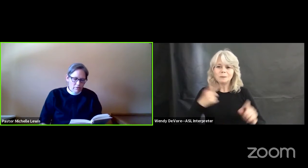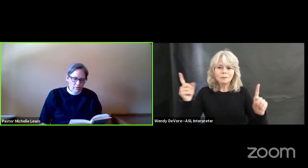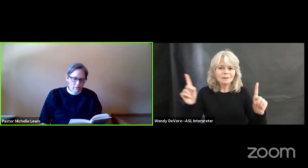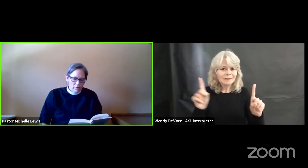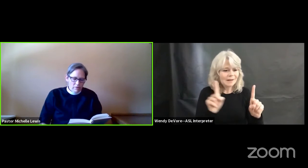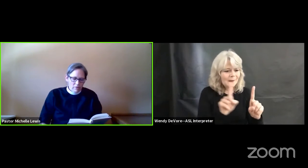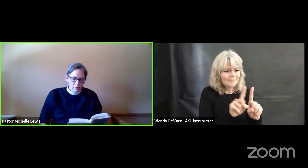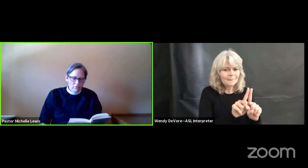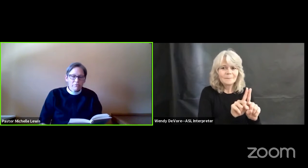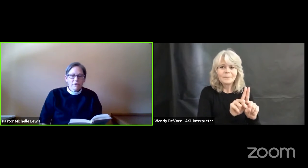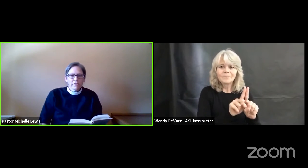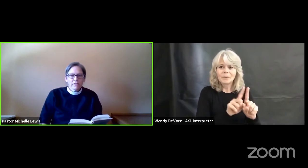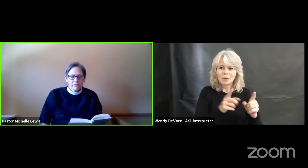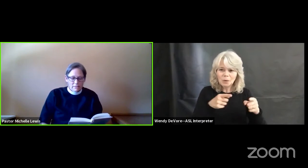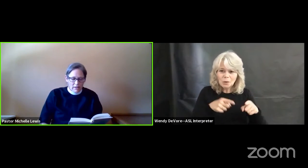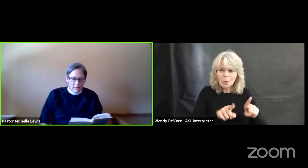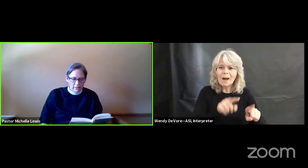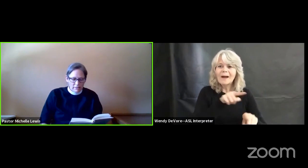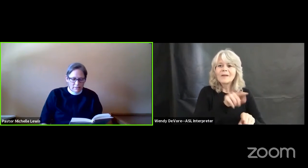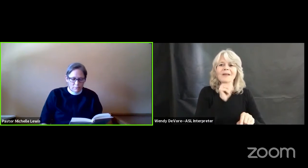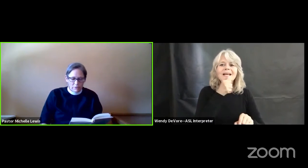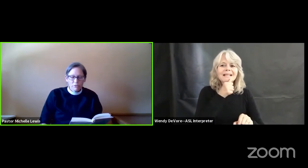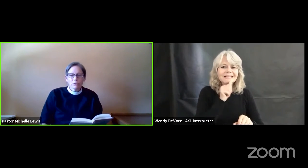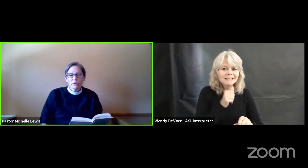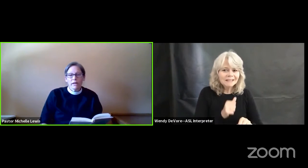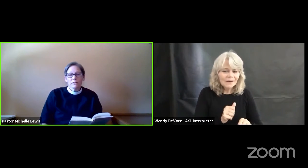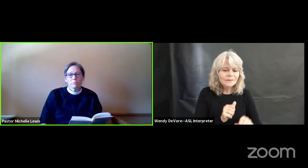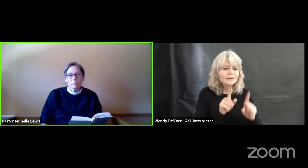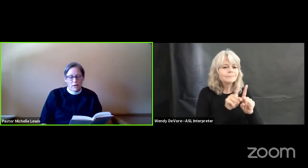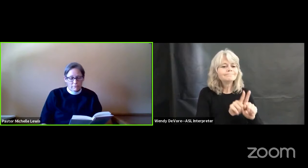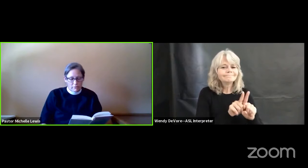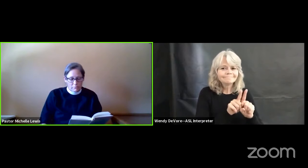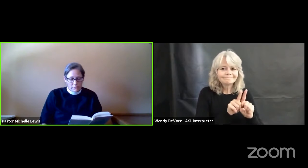or filling the silence with trite proverbs